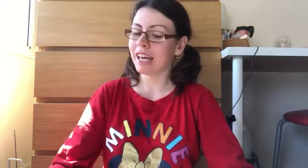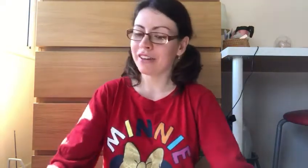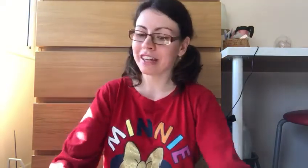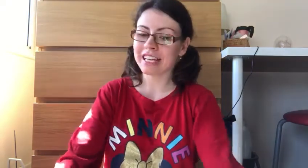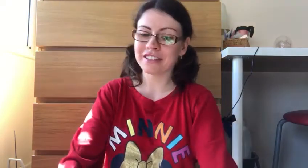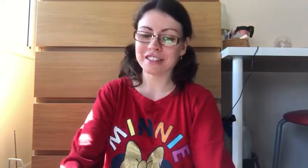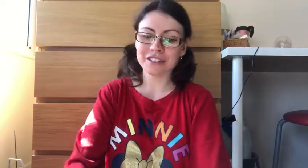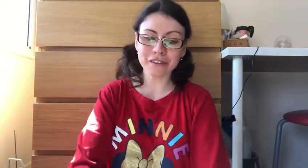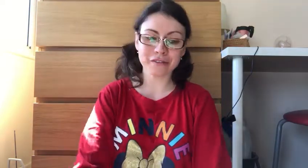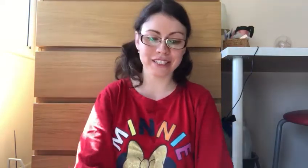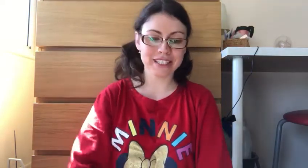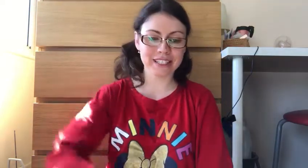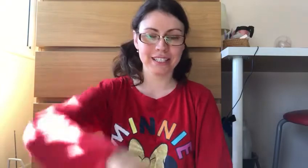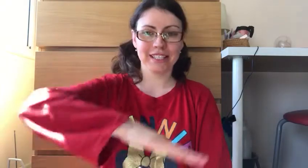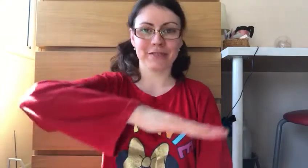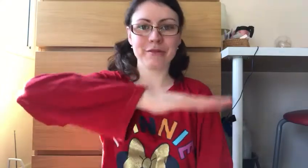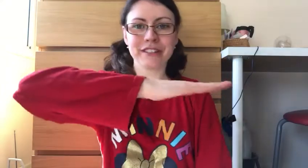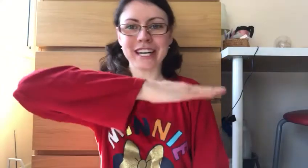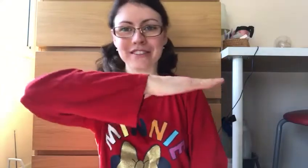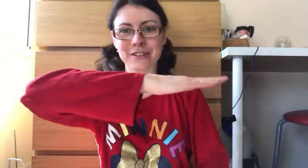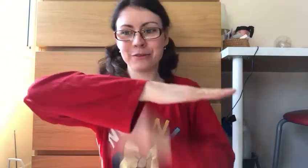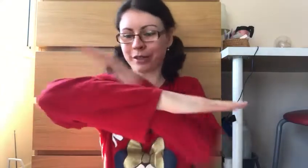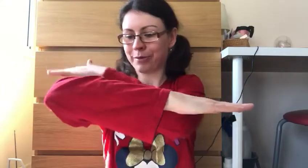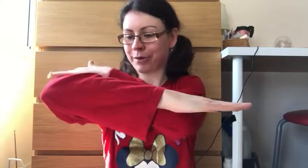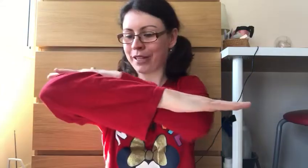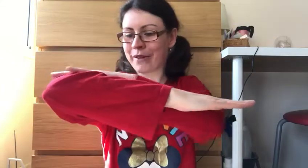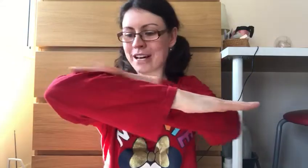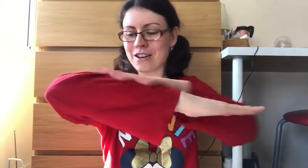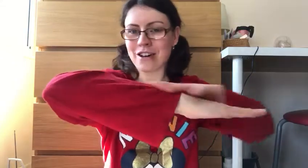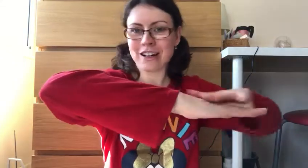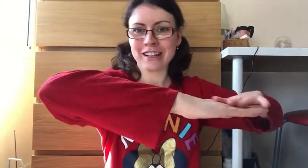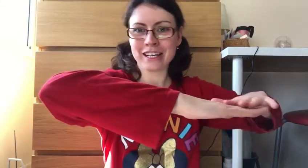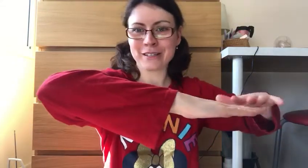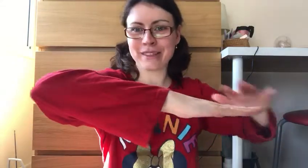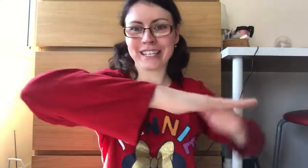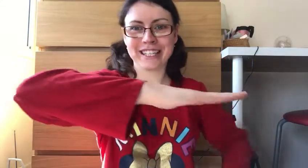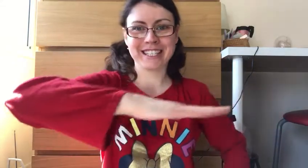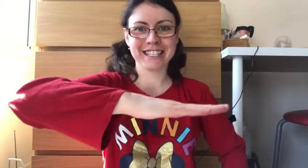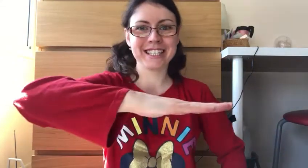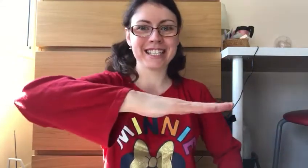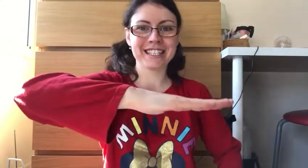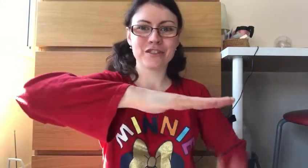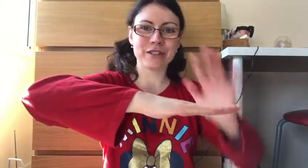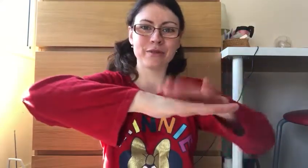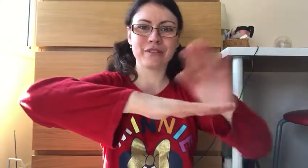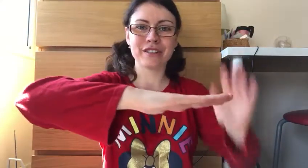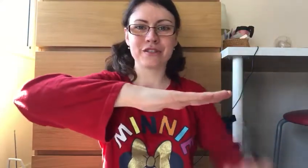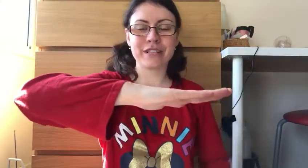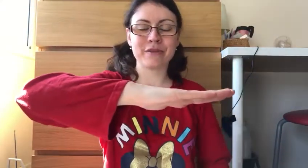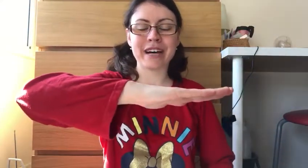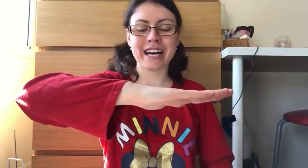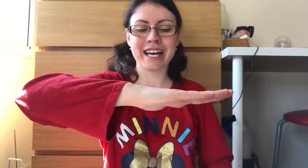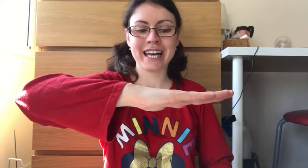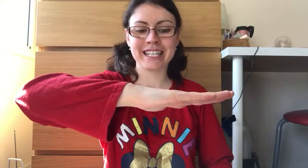Okay so the dolphins, what we're going to have to do we're going to put our whole arm like this nice and straight with our hand